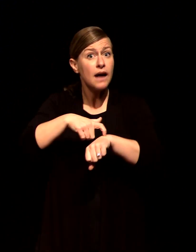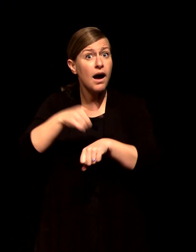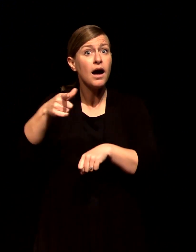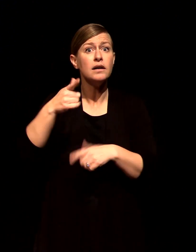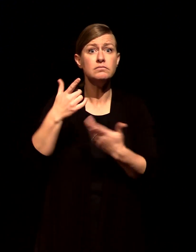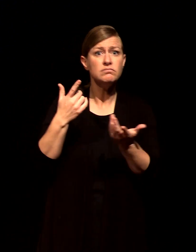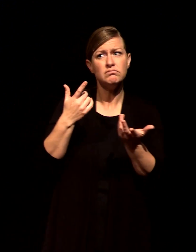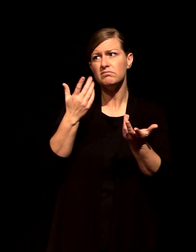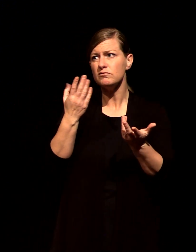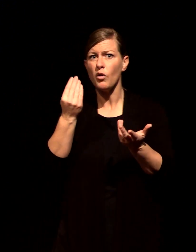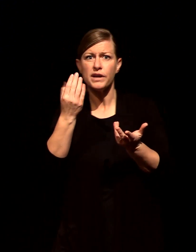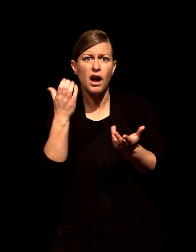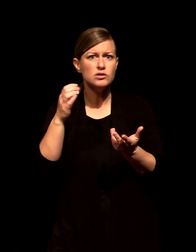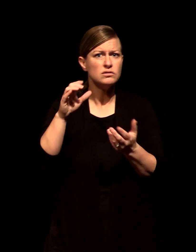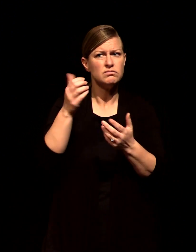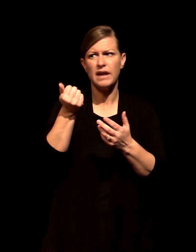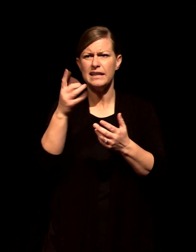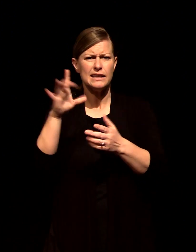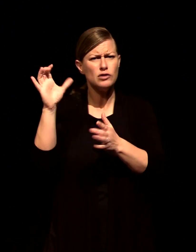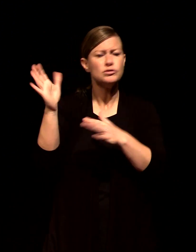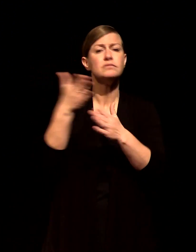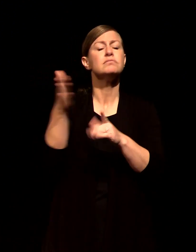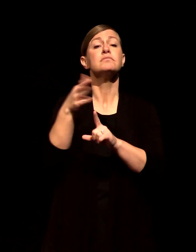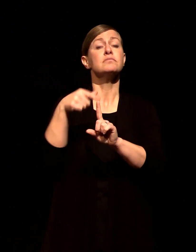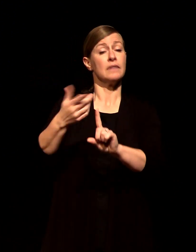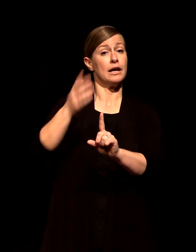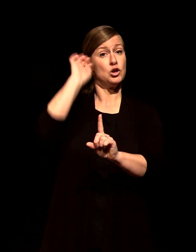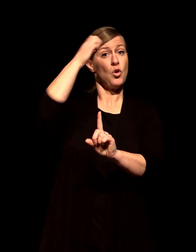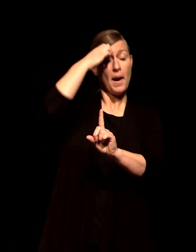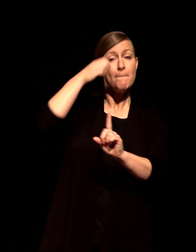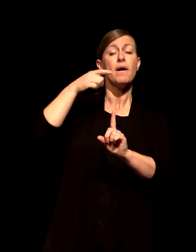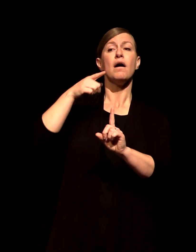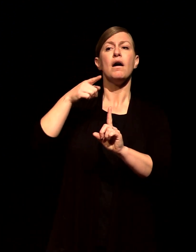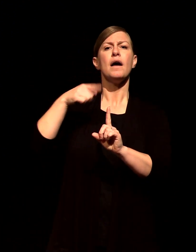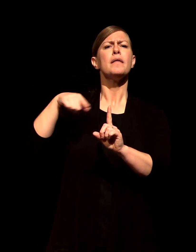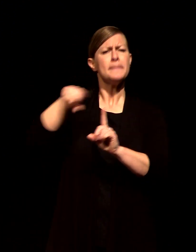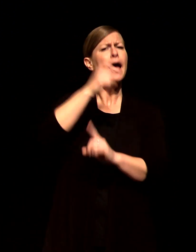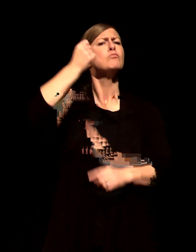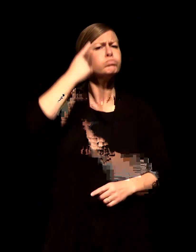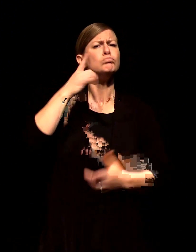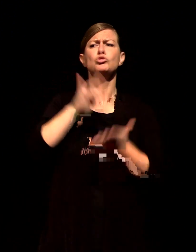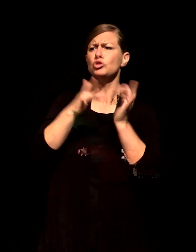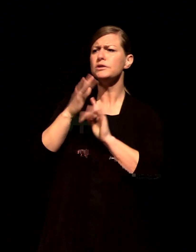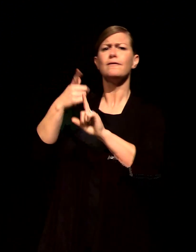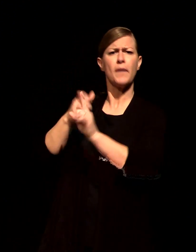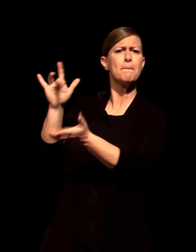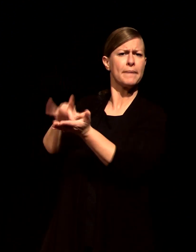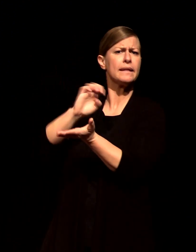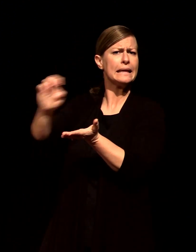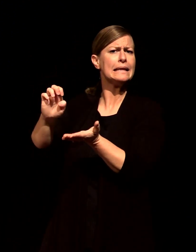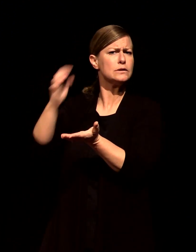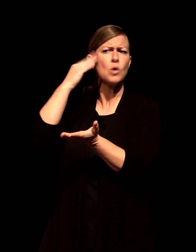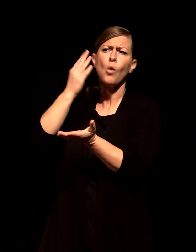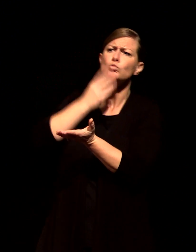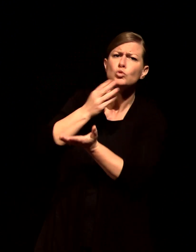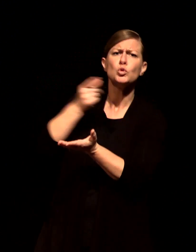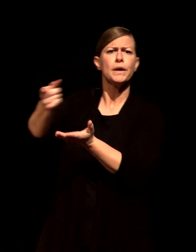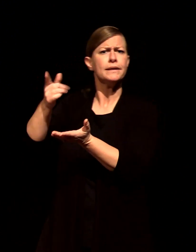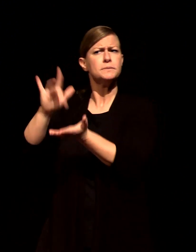as approachable and as accessible and so they painted Jesus to look like them they painted Jesus as if he was one of them and